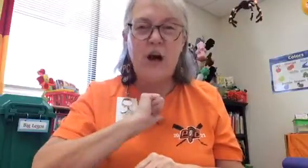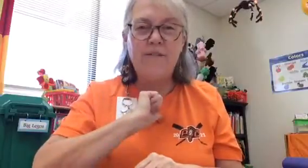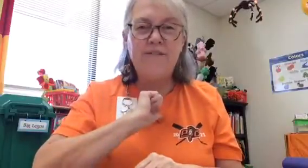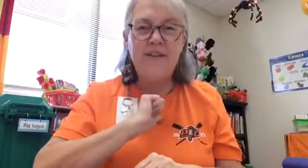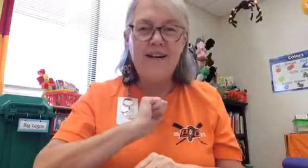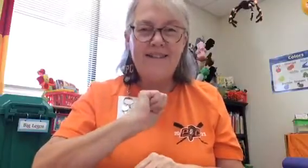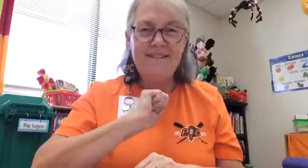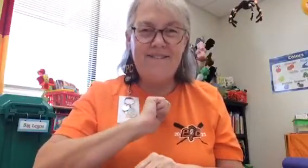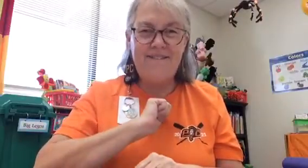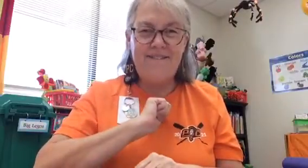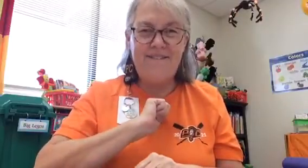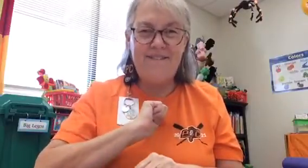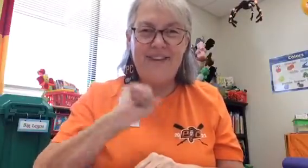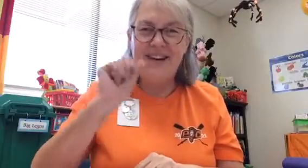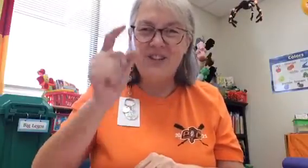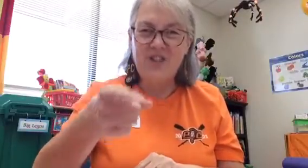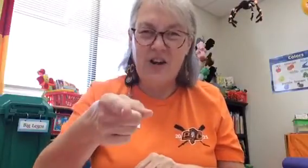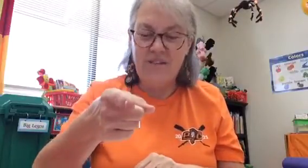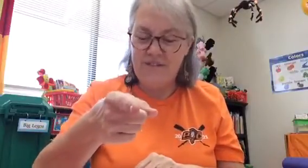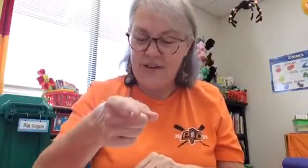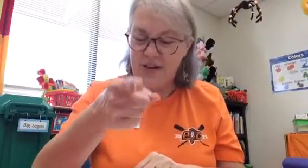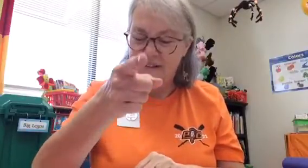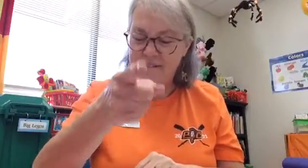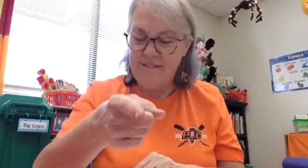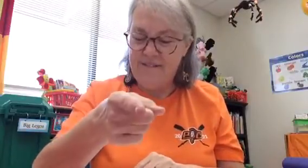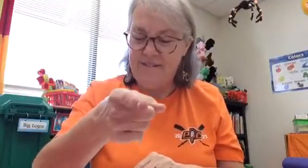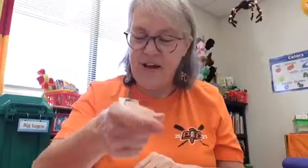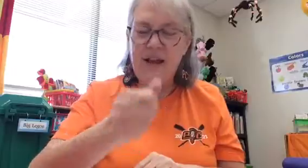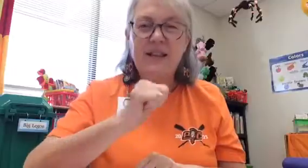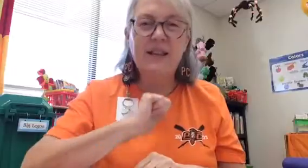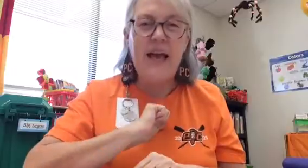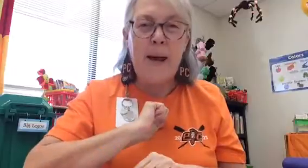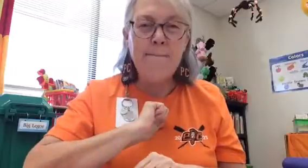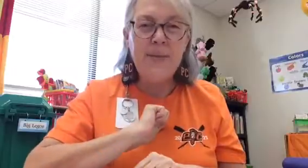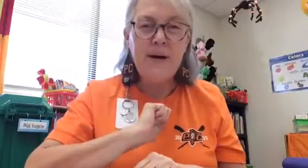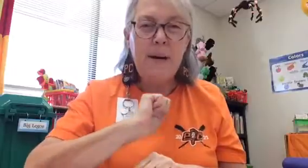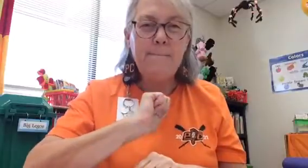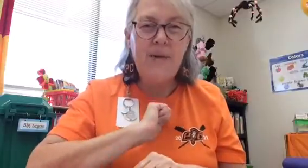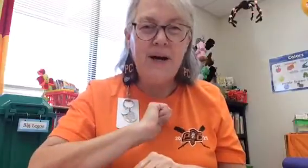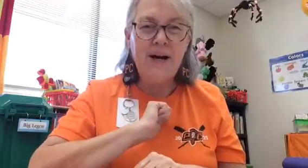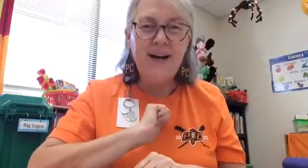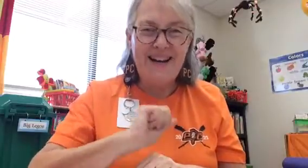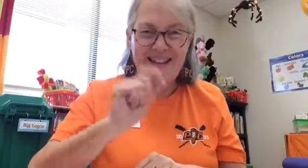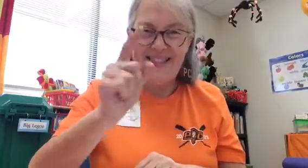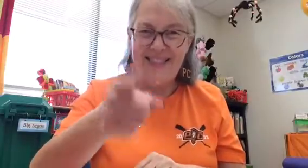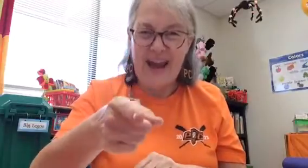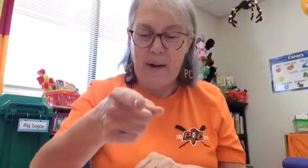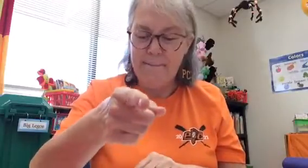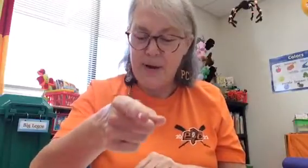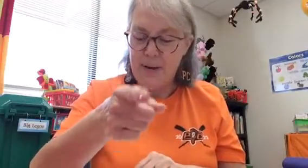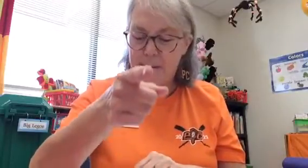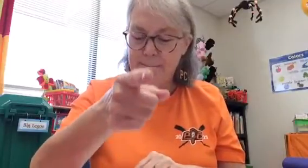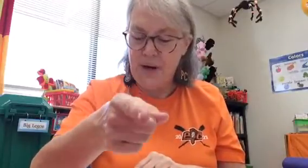Shelf, f. Shelf, f. Lamp, p. Lamp, p.